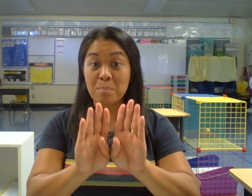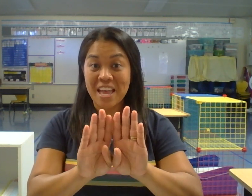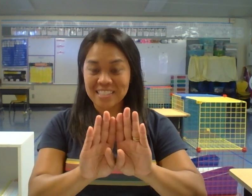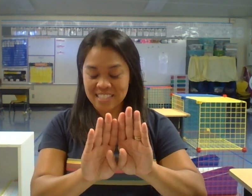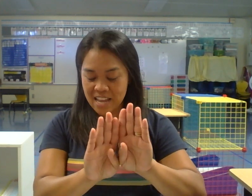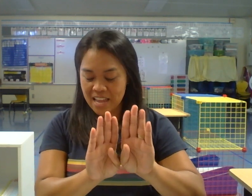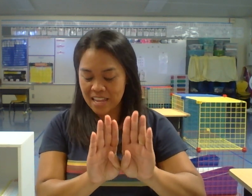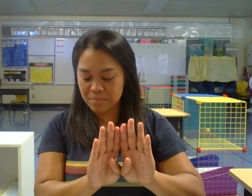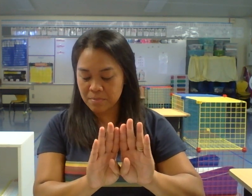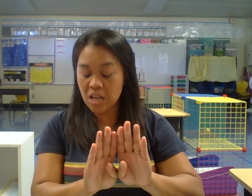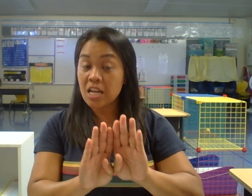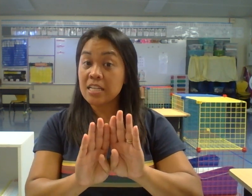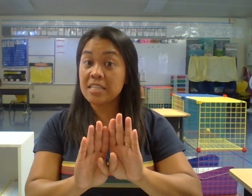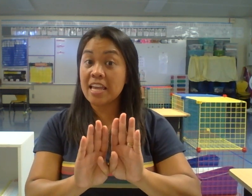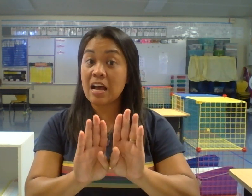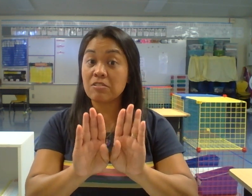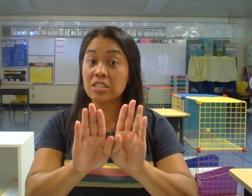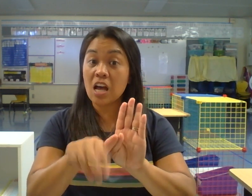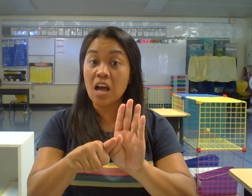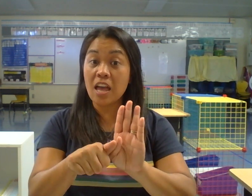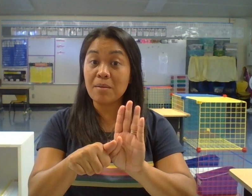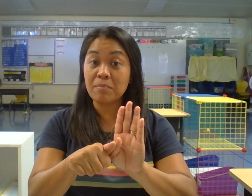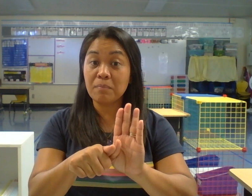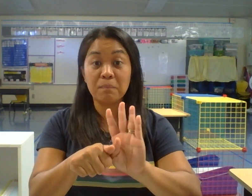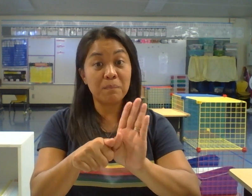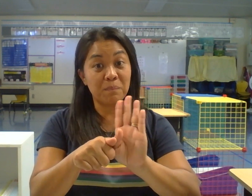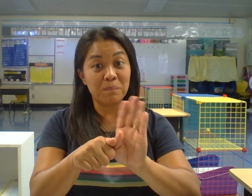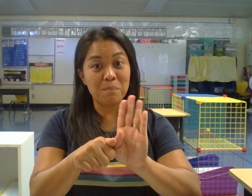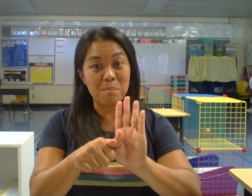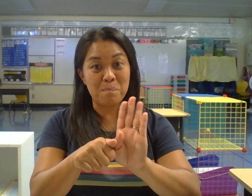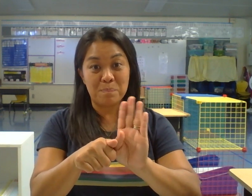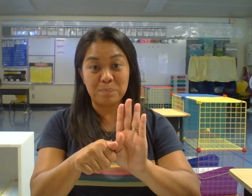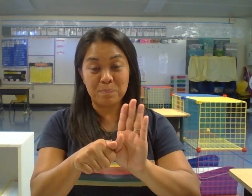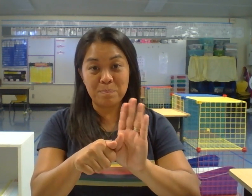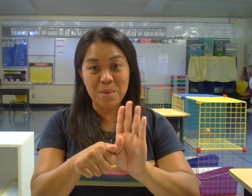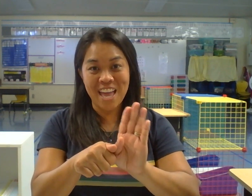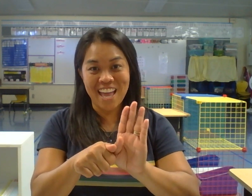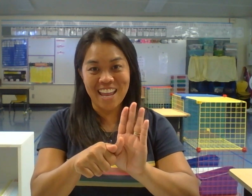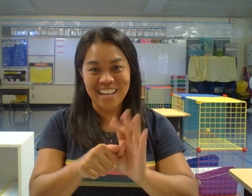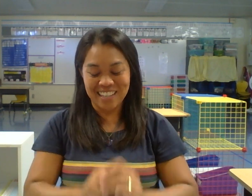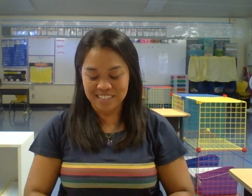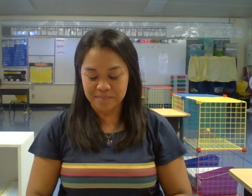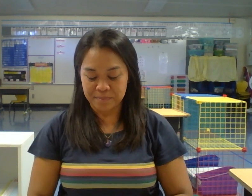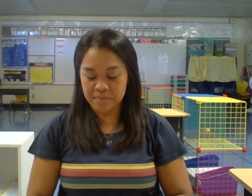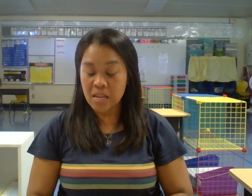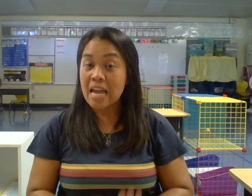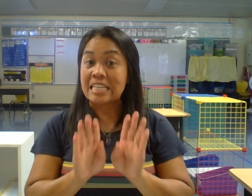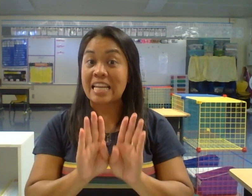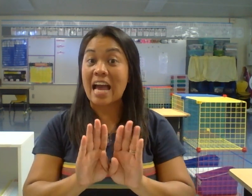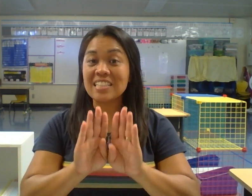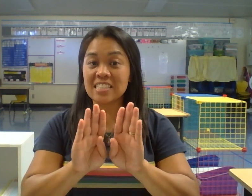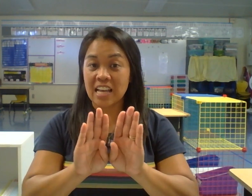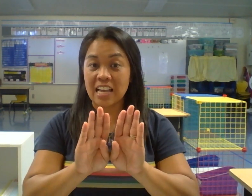Bedtime. Take out time. Bed. Night time.